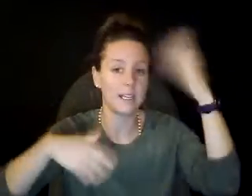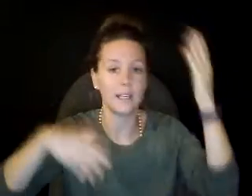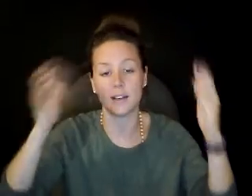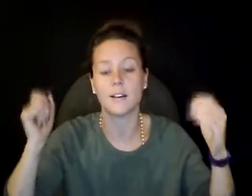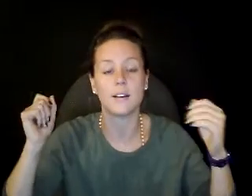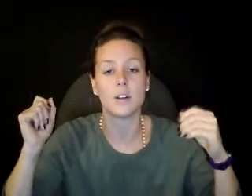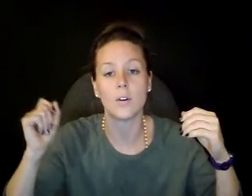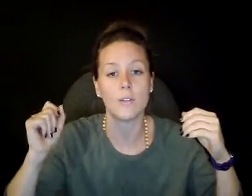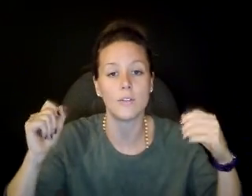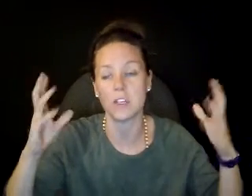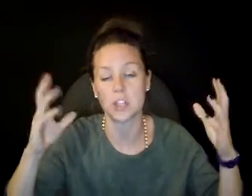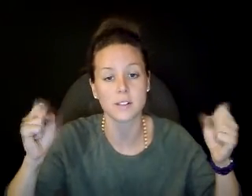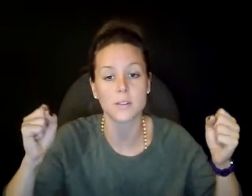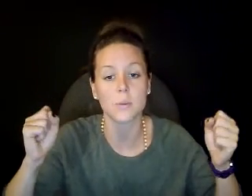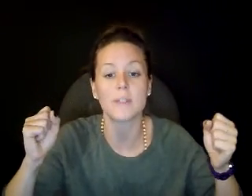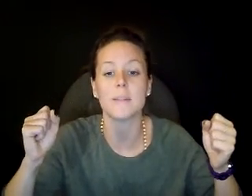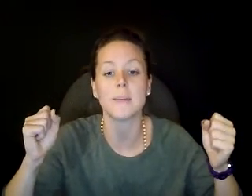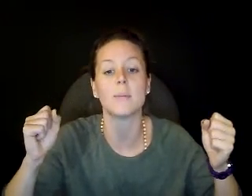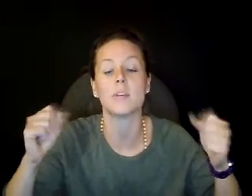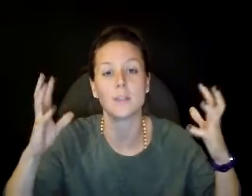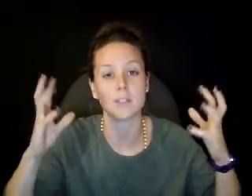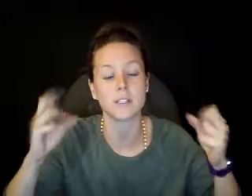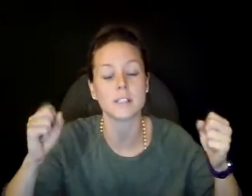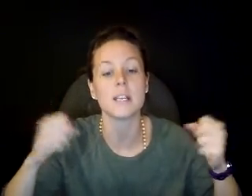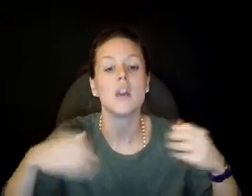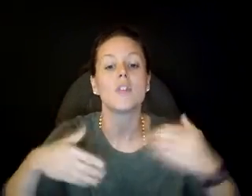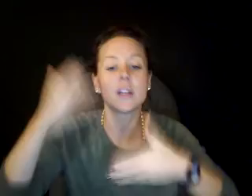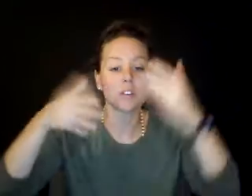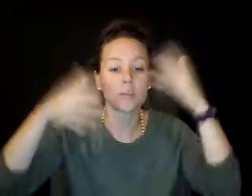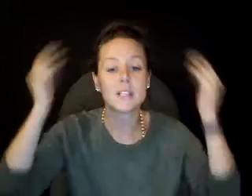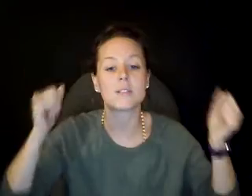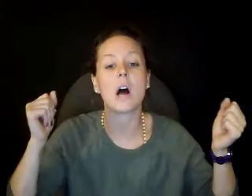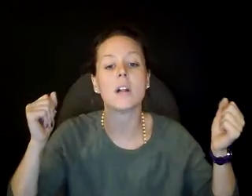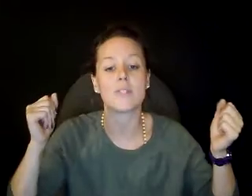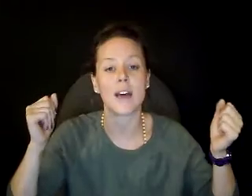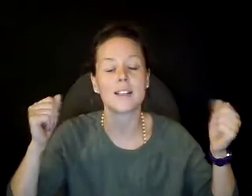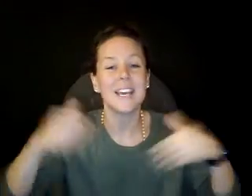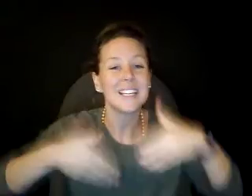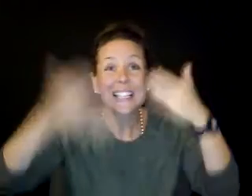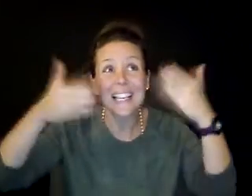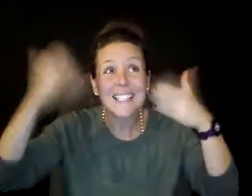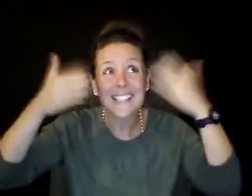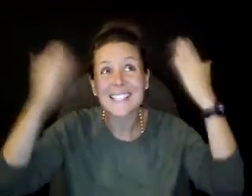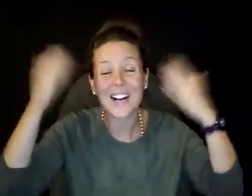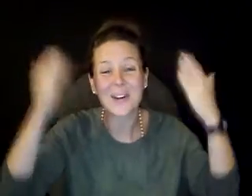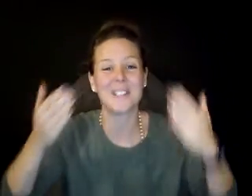and, you know, vengeance and whatever it may be, grievances. Forgiveness releases all of that and cleanses our holy